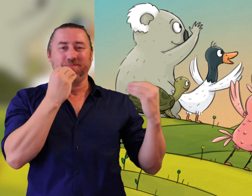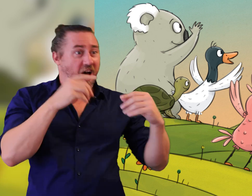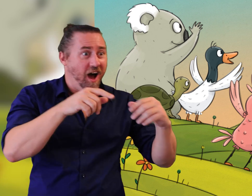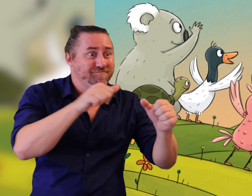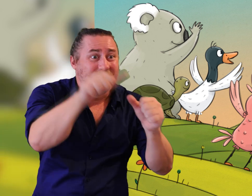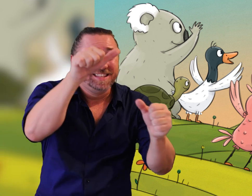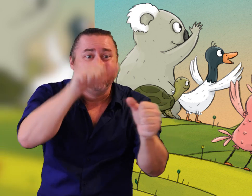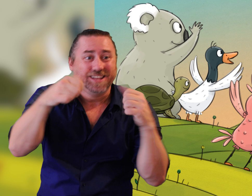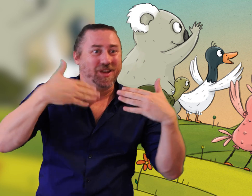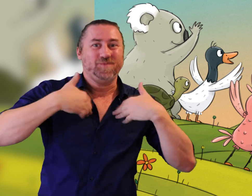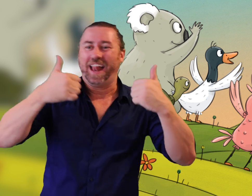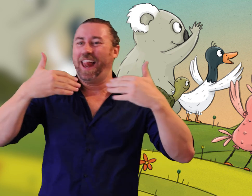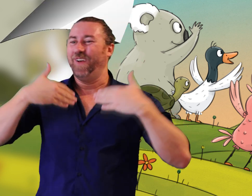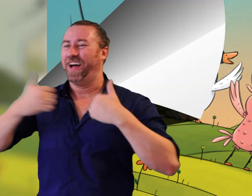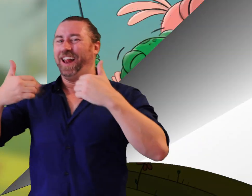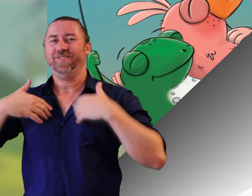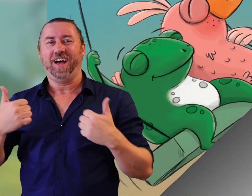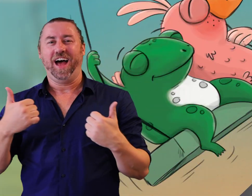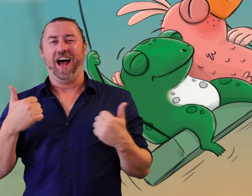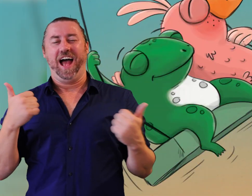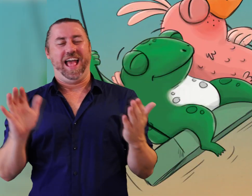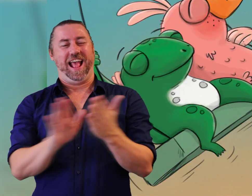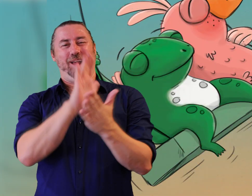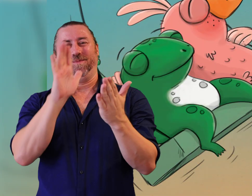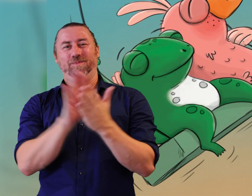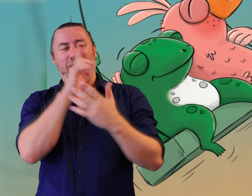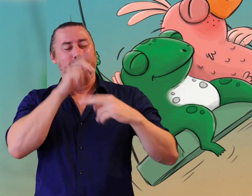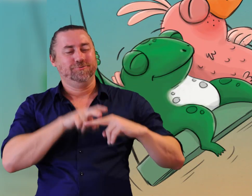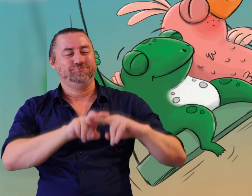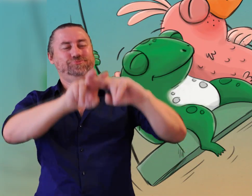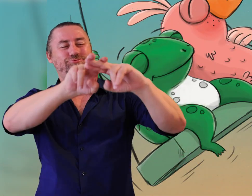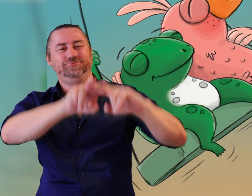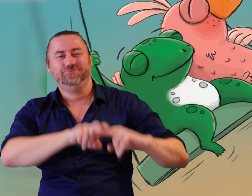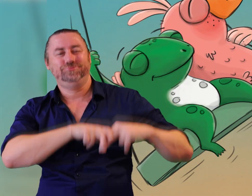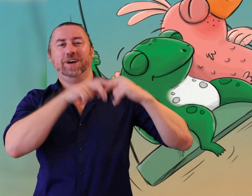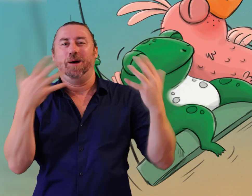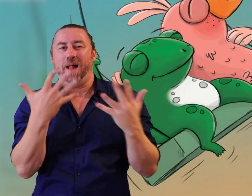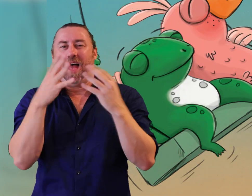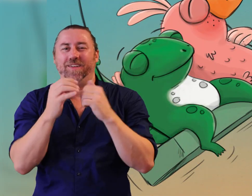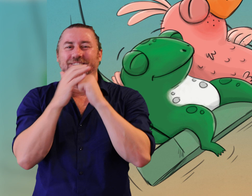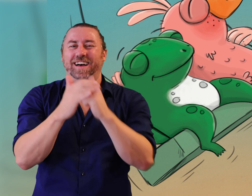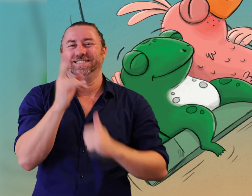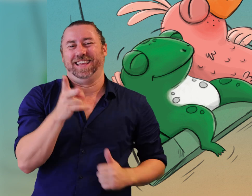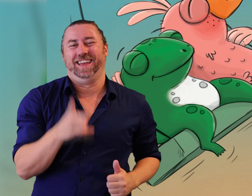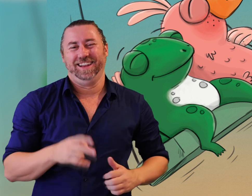else. Birdie was so happy to play with her friends again. Birdie didn't get sick soon